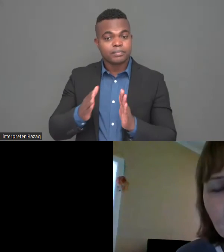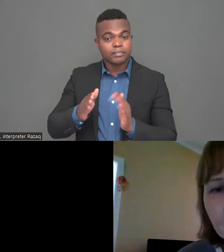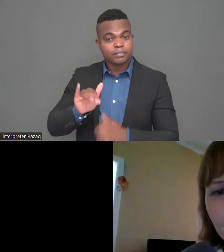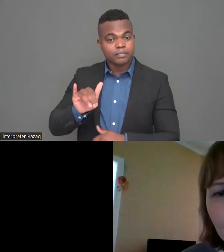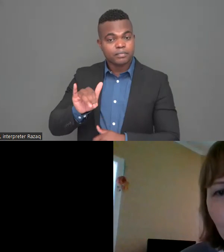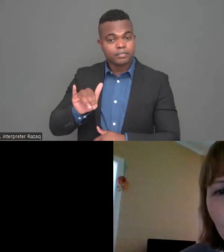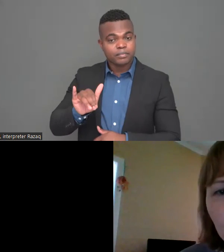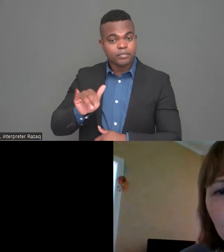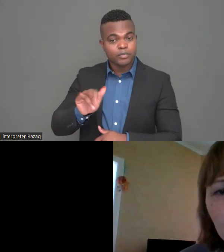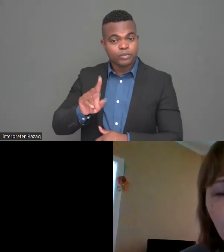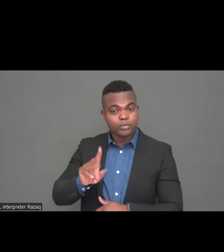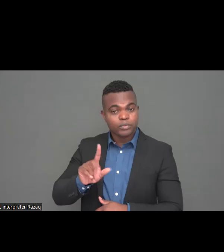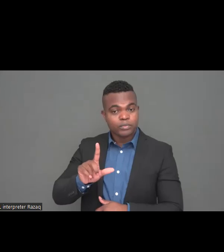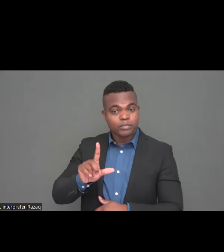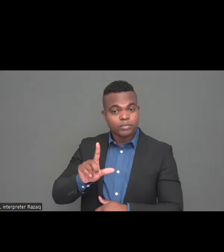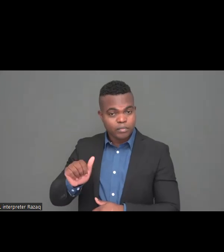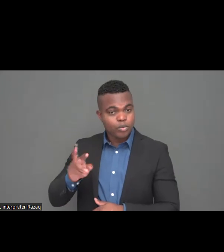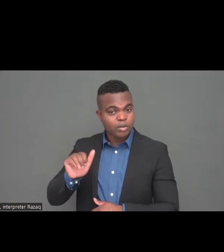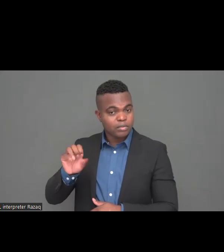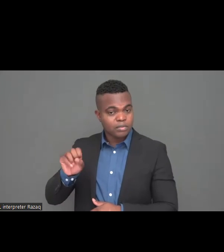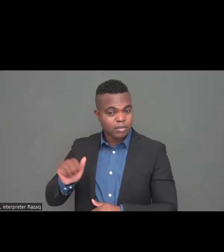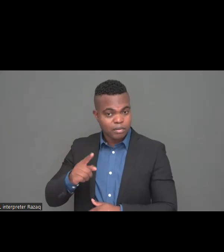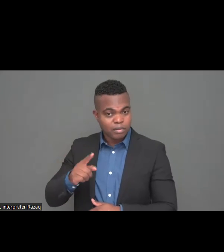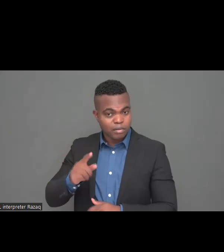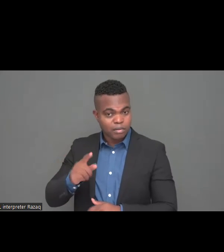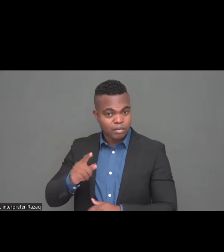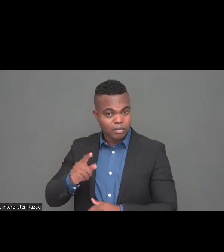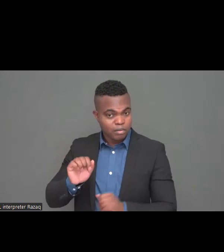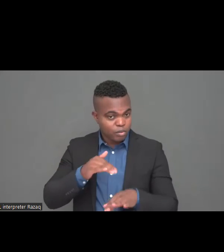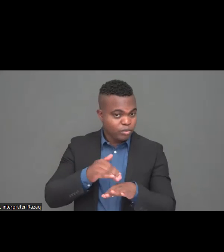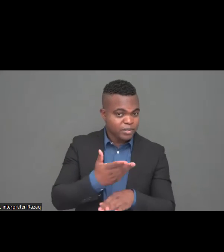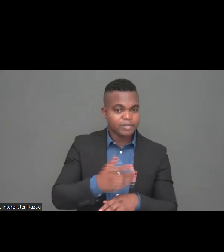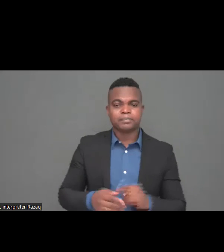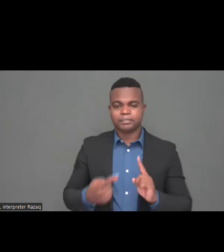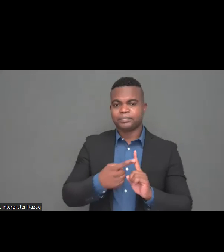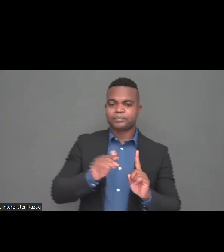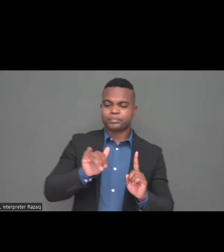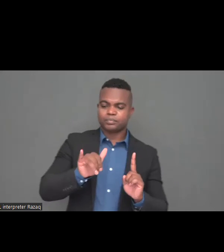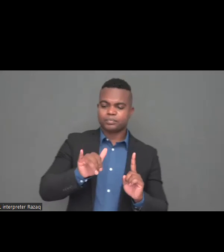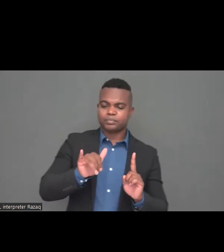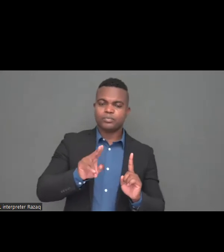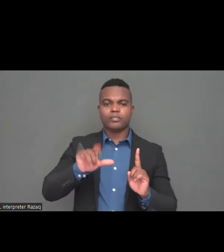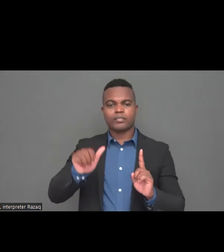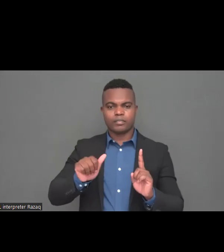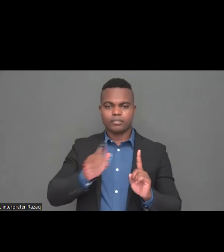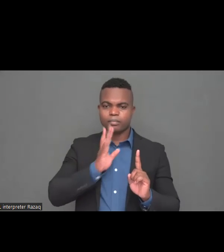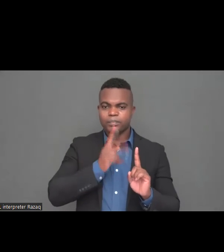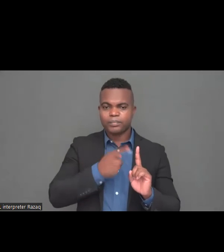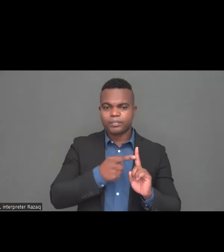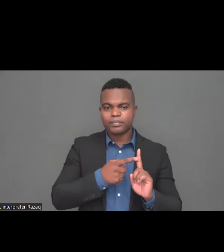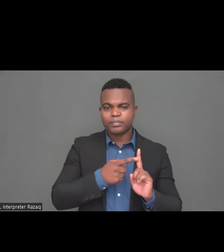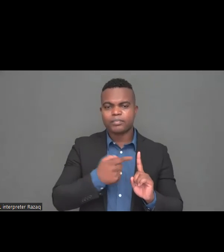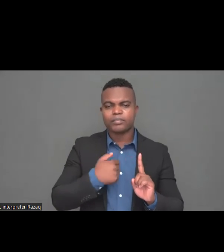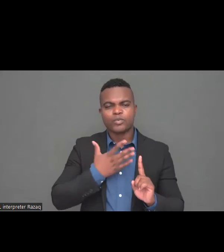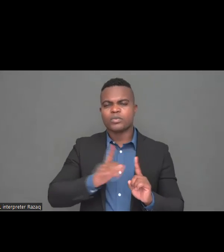just use one minute of your time I would like to ask very much please